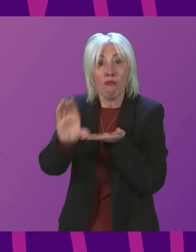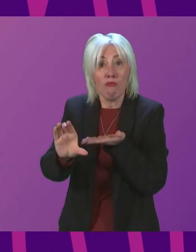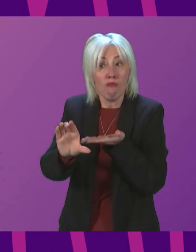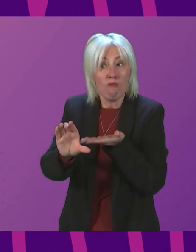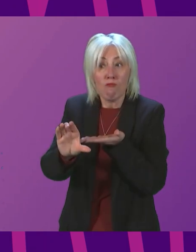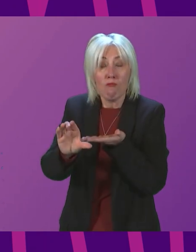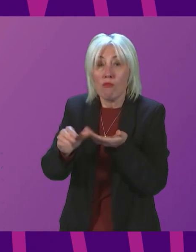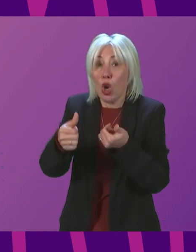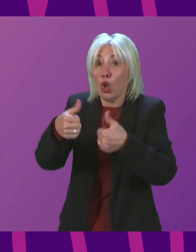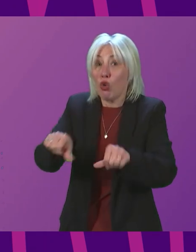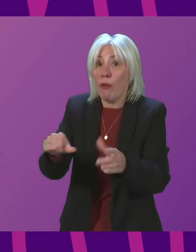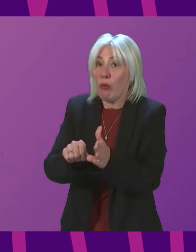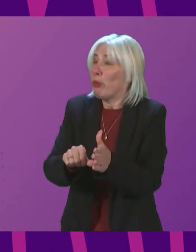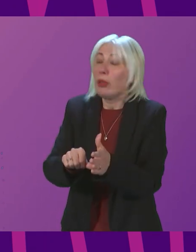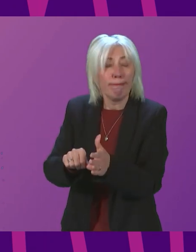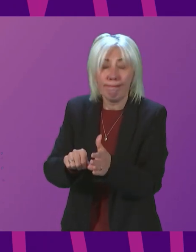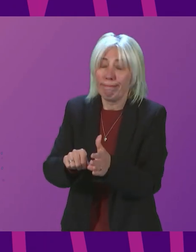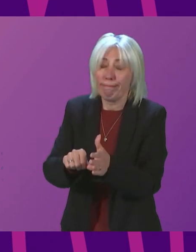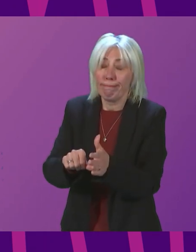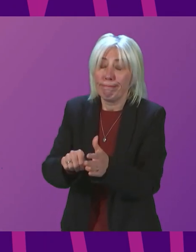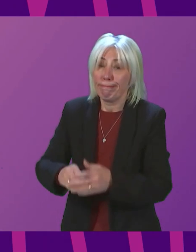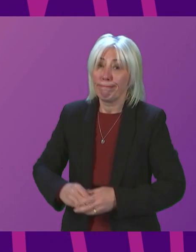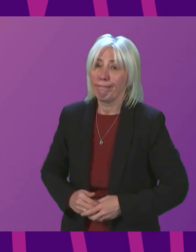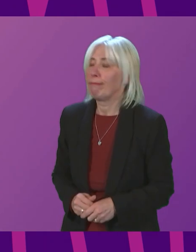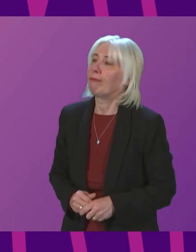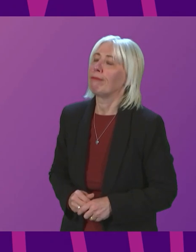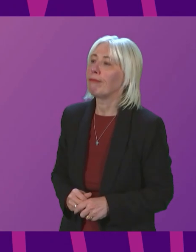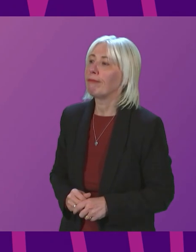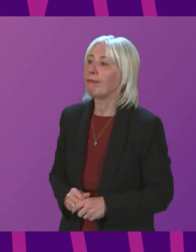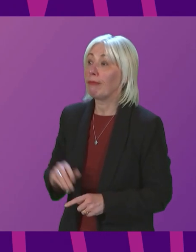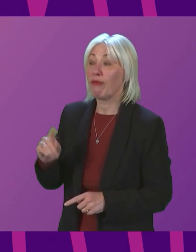not solved this problem. The minister.